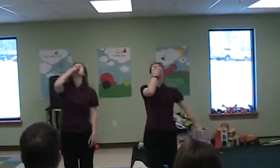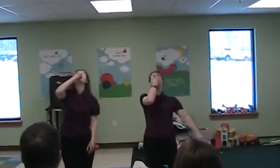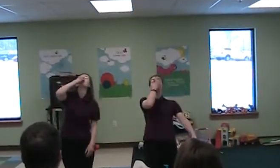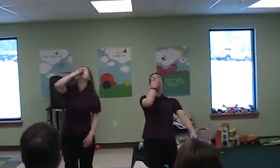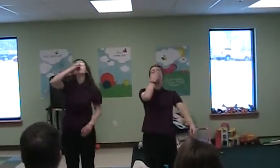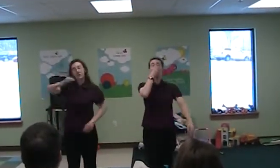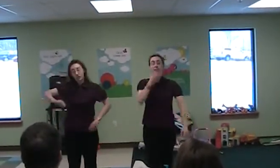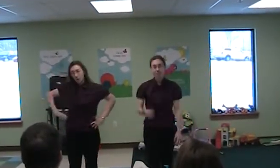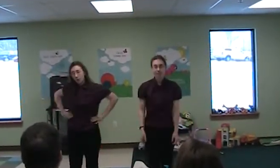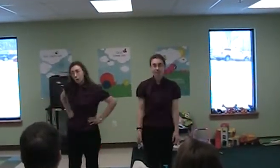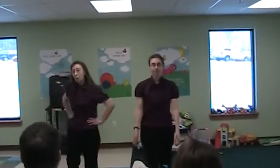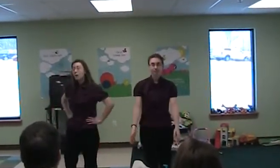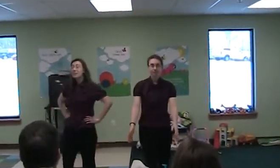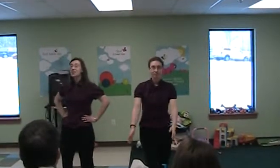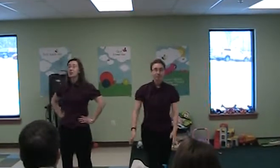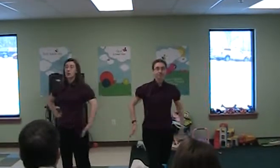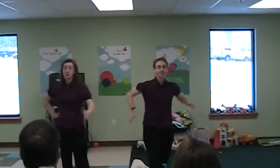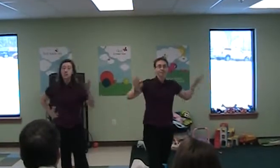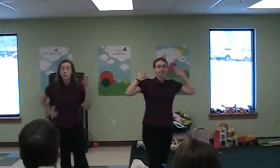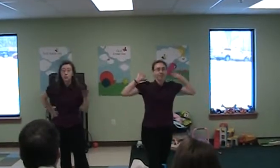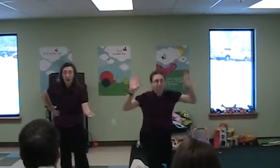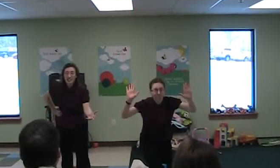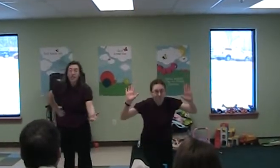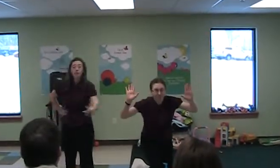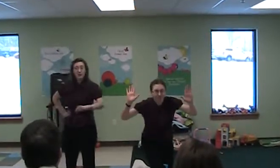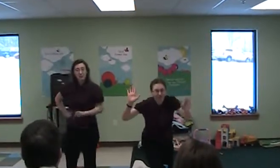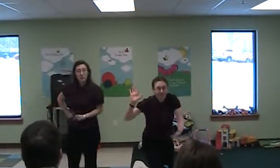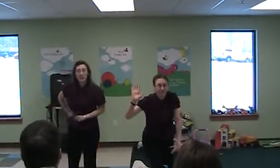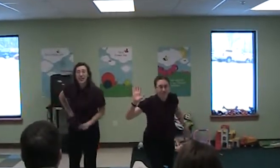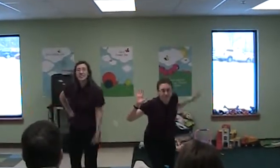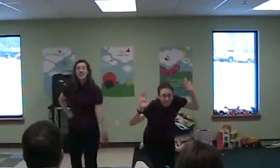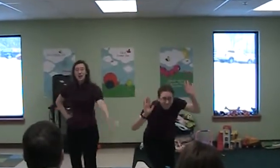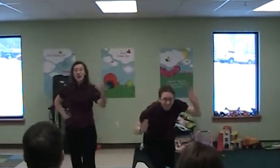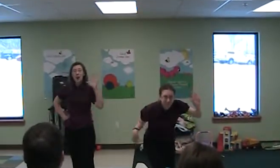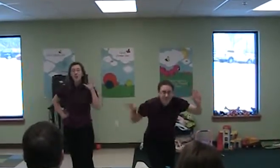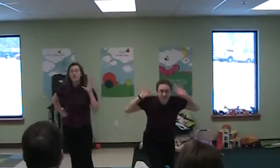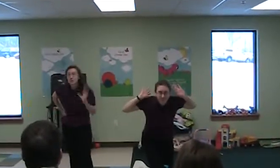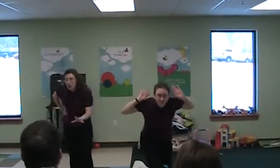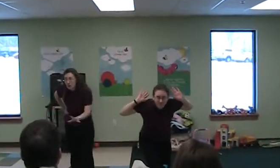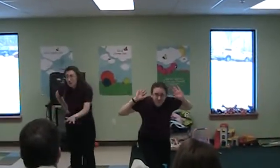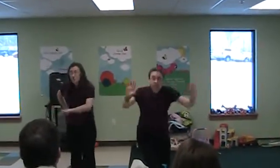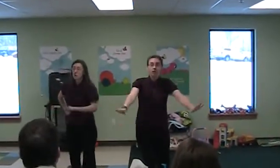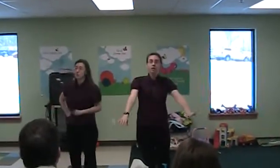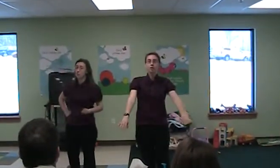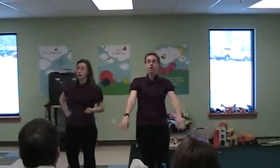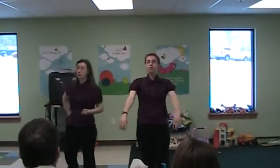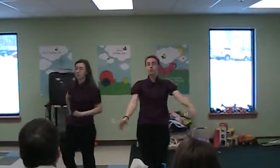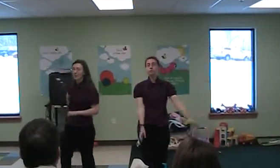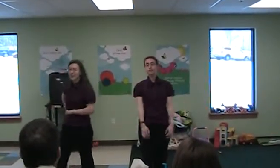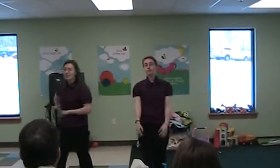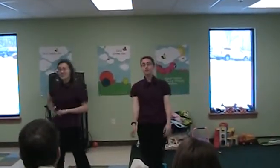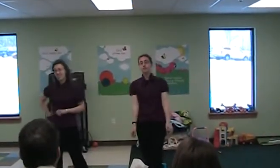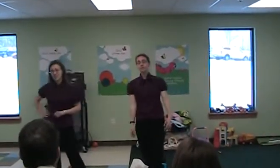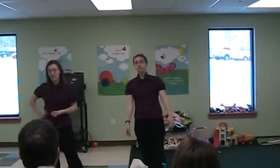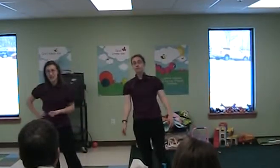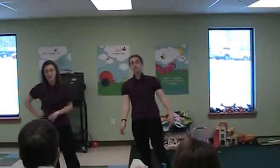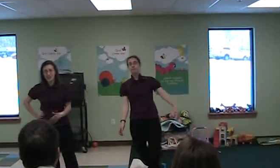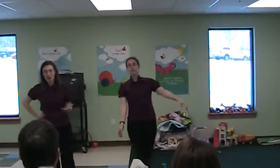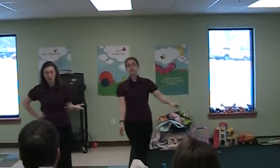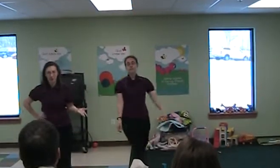baptize them. But when they showed us the print of Peter's face and the hard stone of the prison wall, and said he made that while pulling